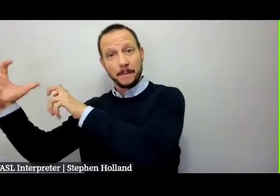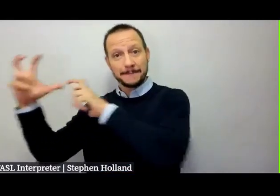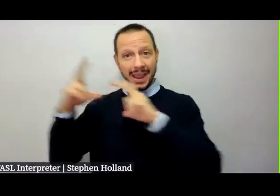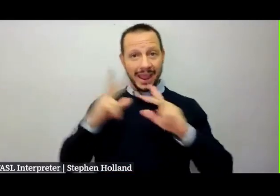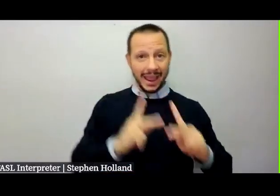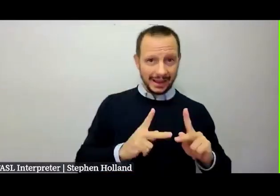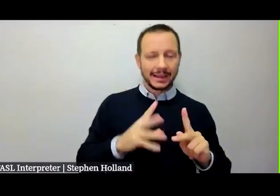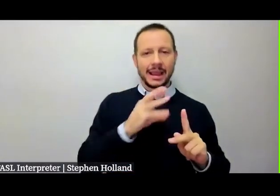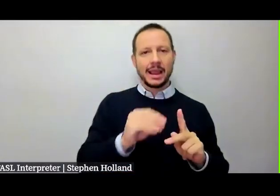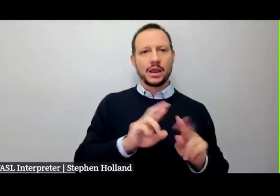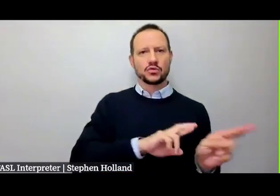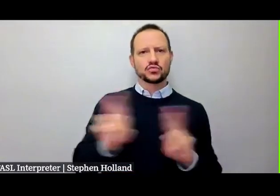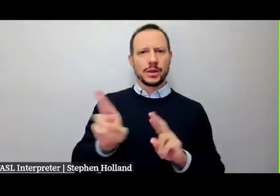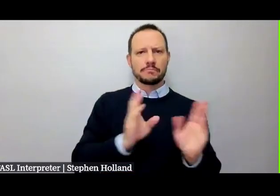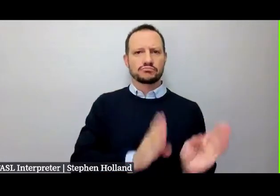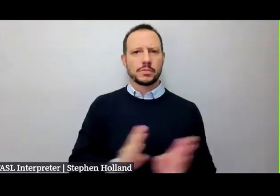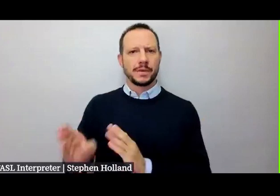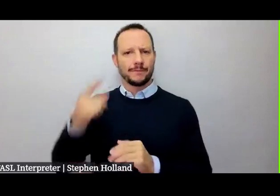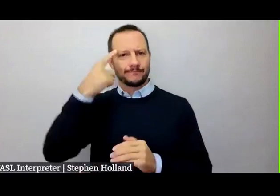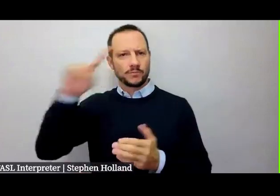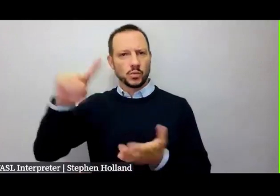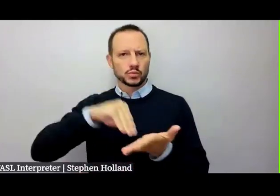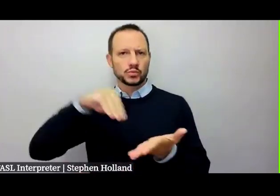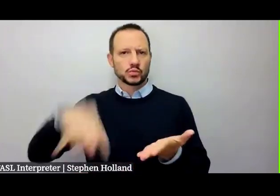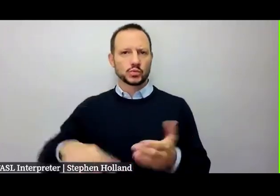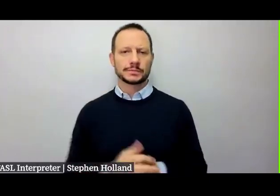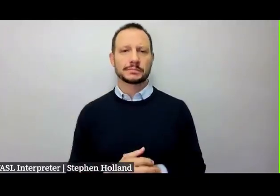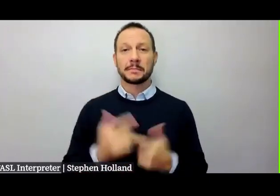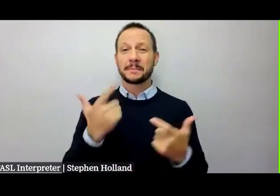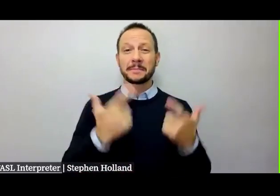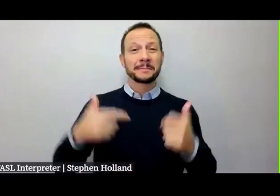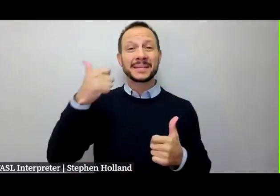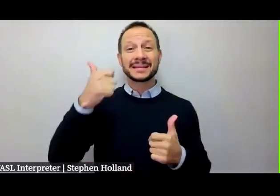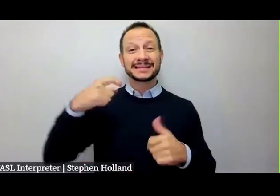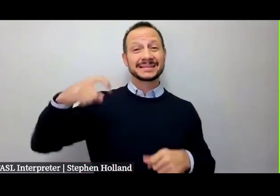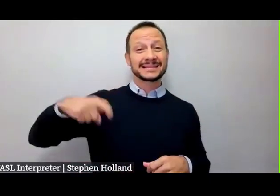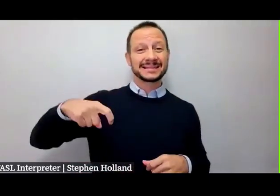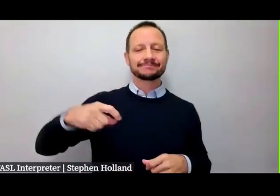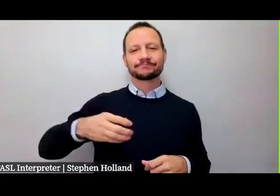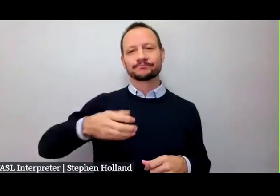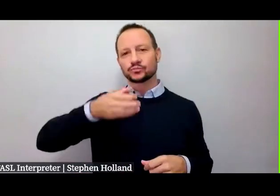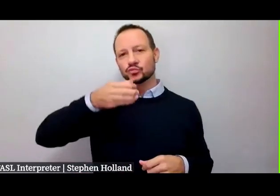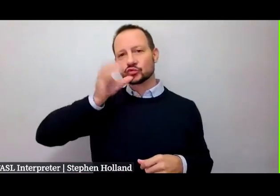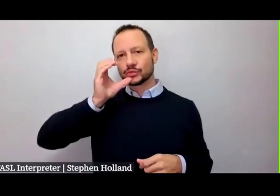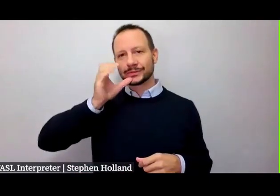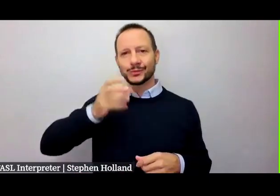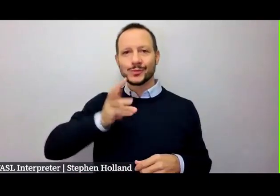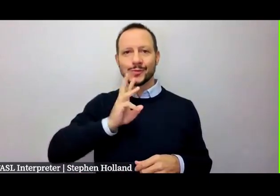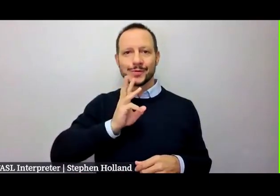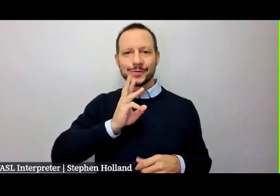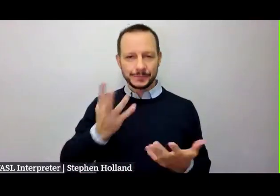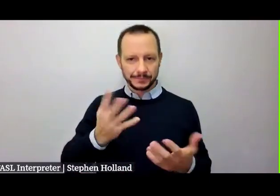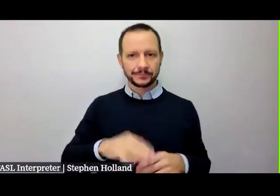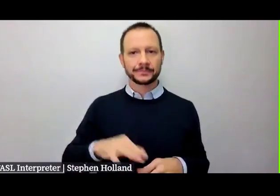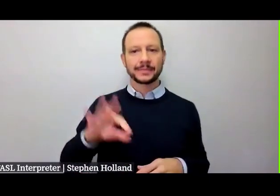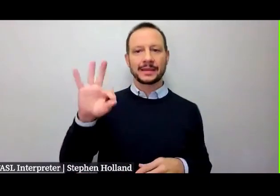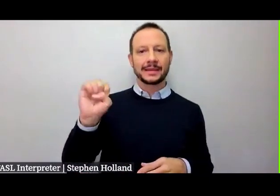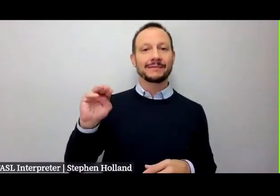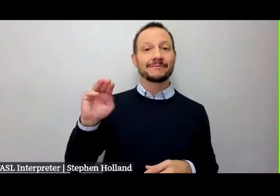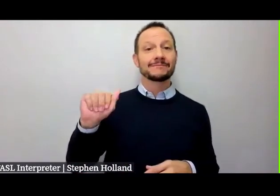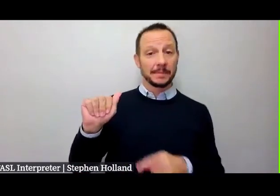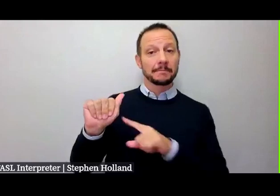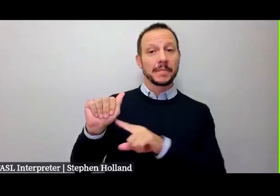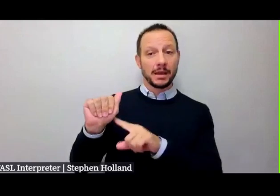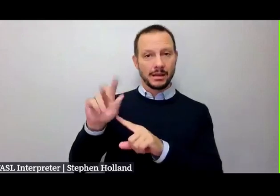students. The major need continues to be drinkable water. FEMA did provide guidance on how many liters of